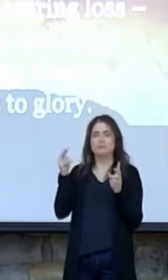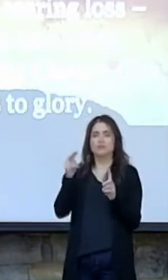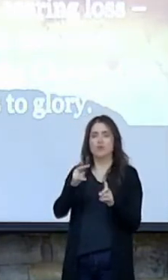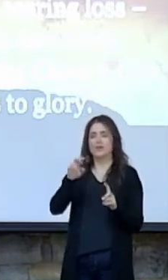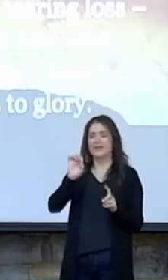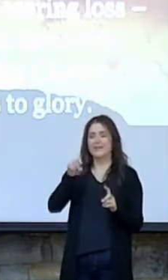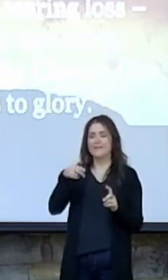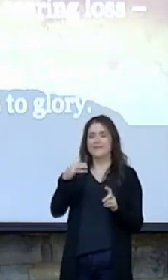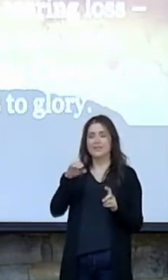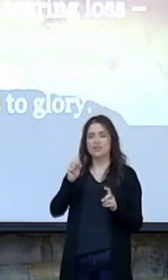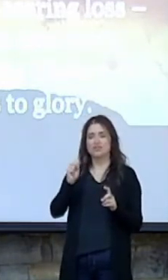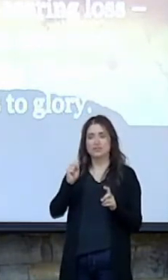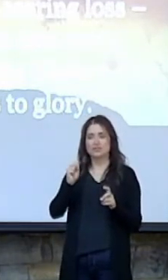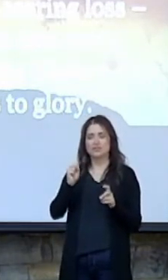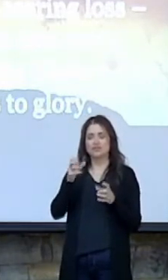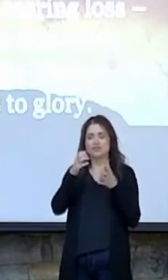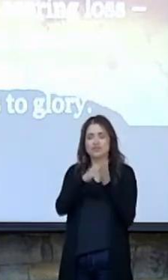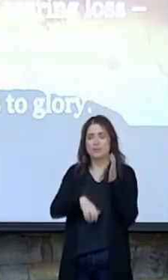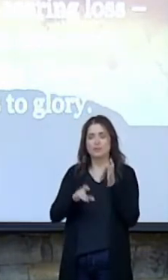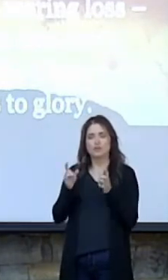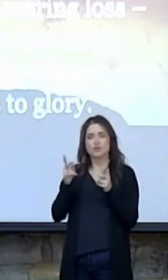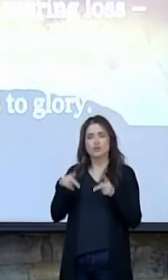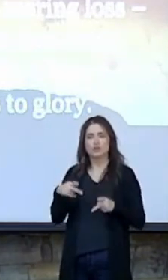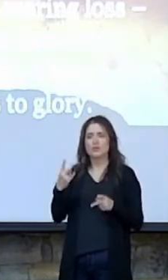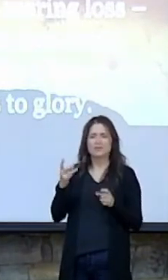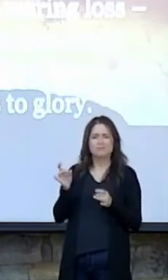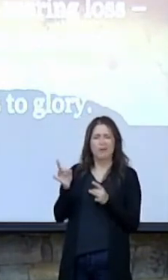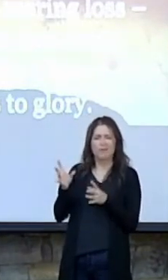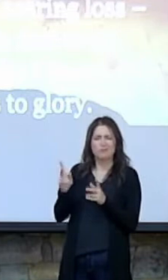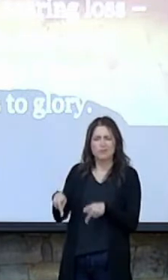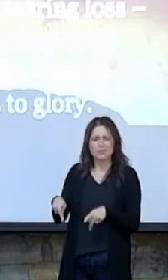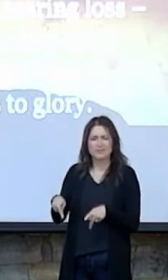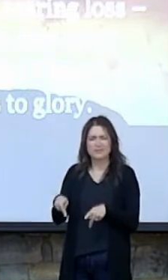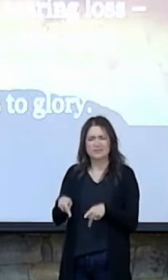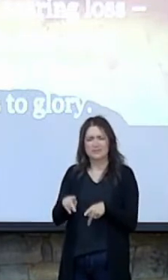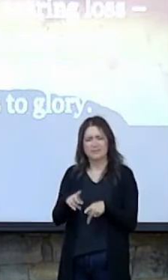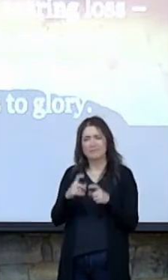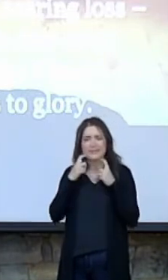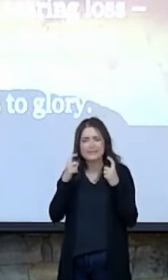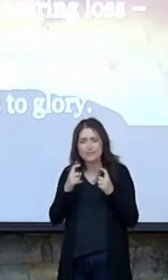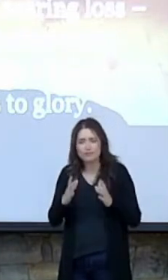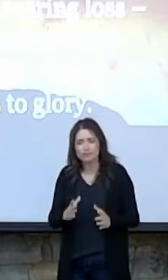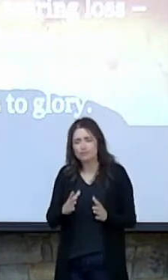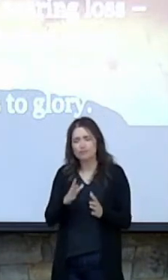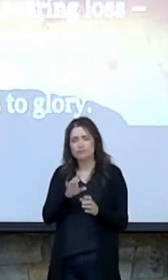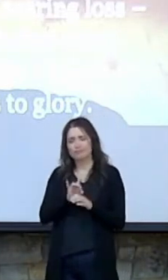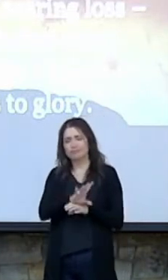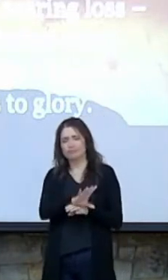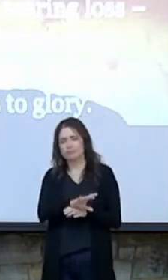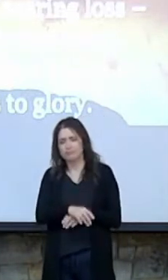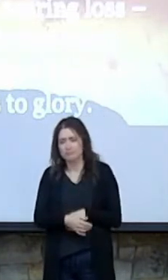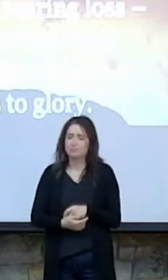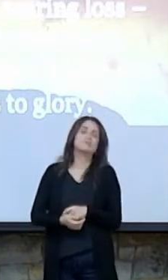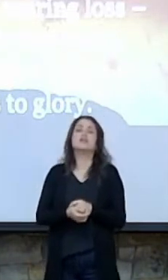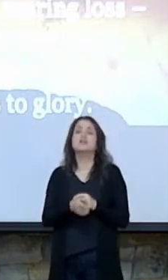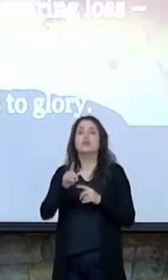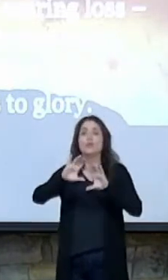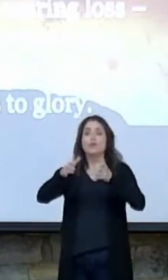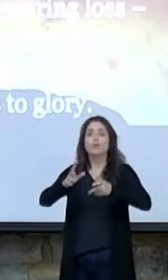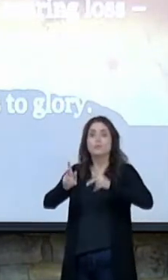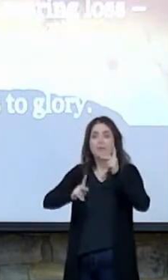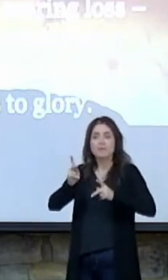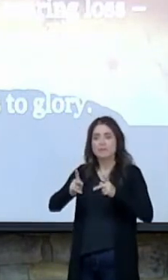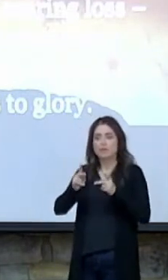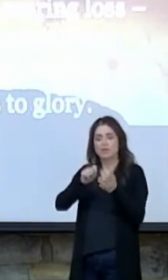And I want you to notice how Paul describes the group of people that he is writing to here in Ephesus. And this